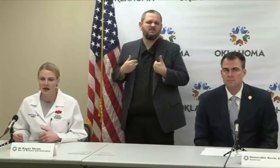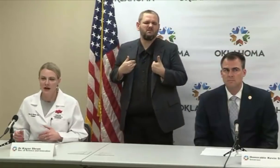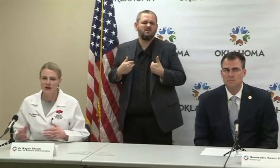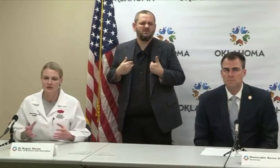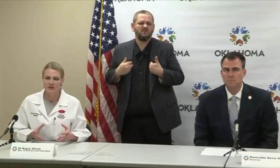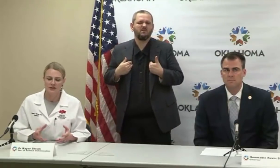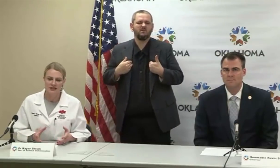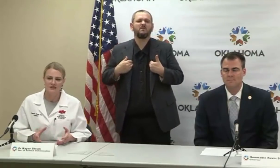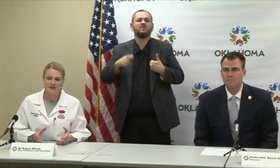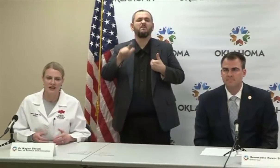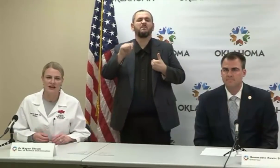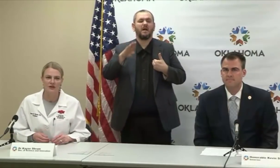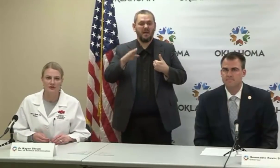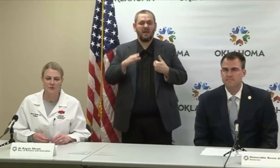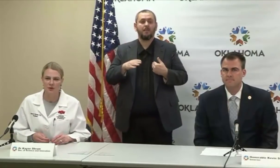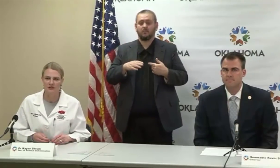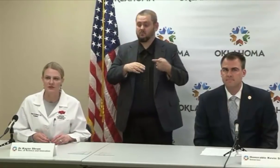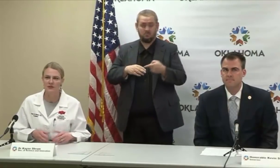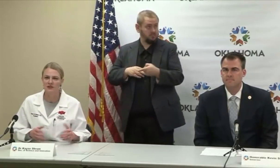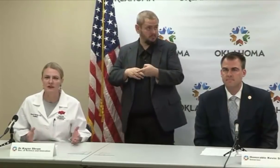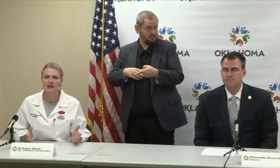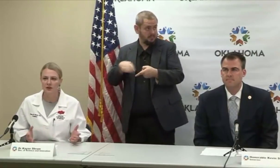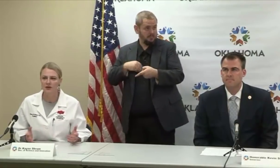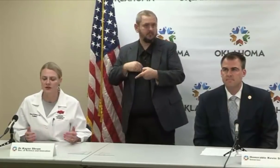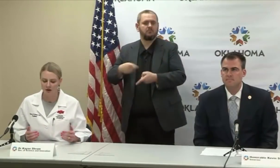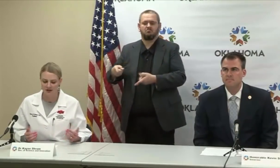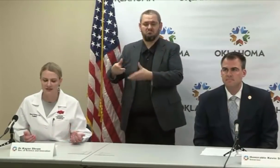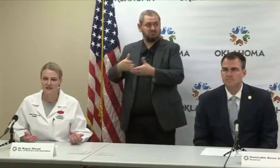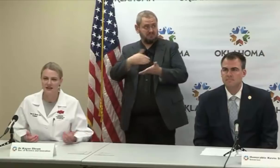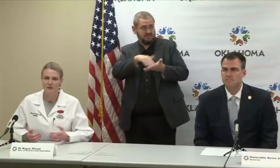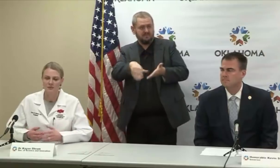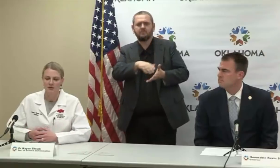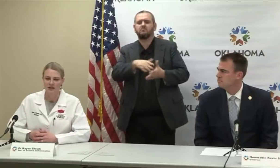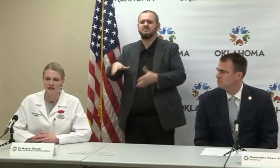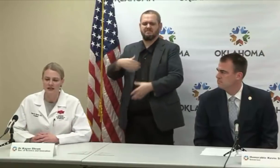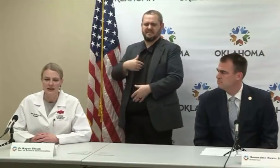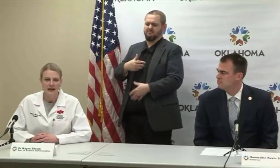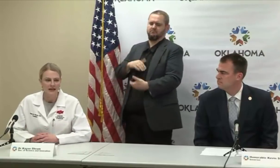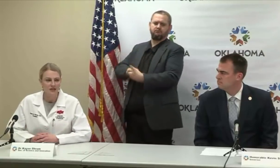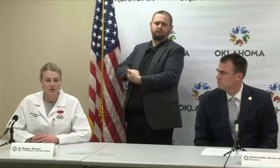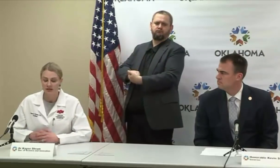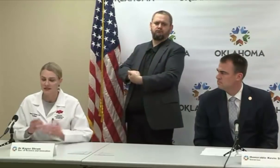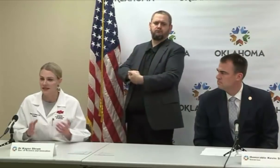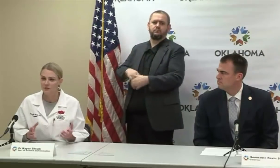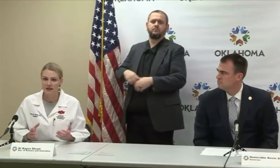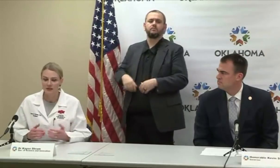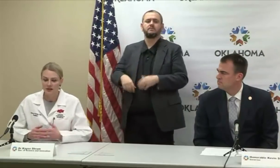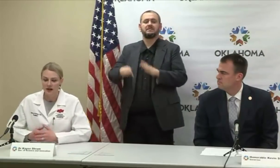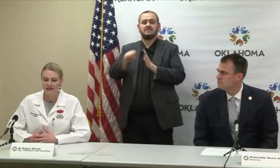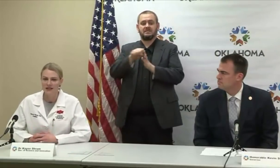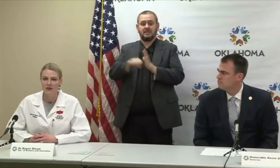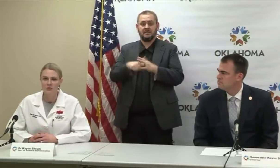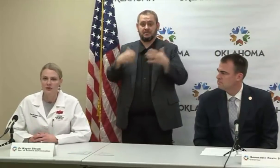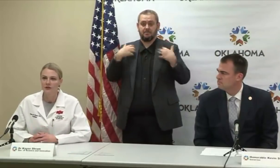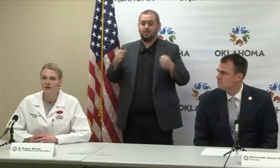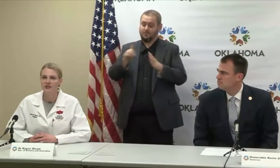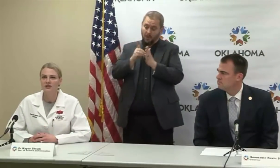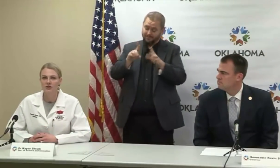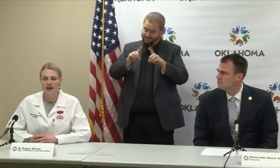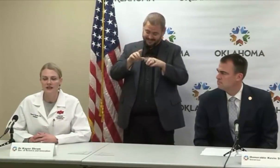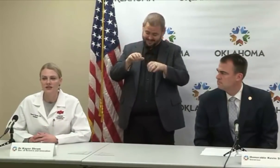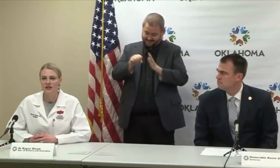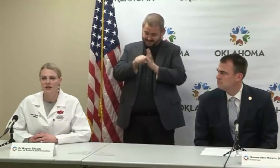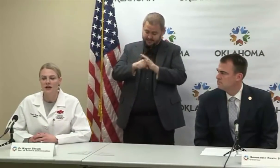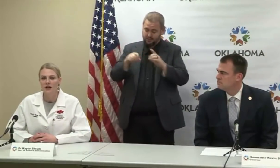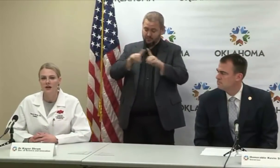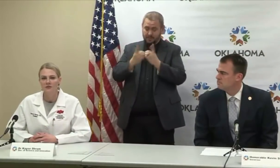underneath the state health department to expand our existing capabilities. And so, as I said, we got together, really looked at